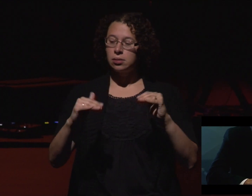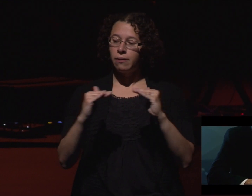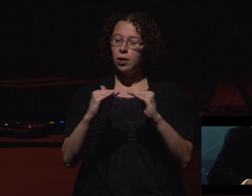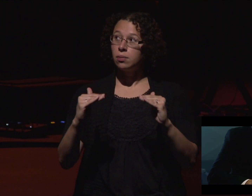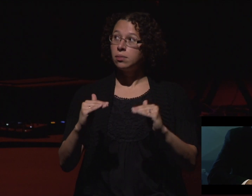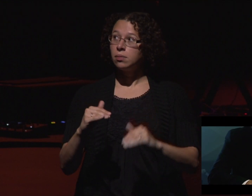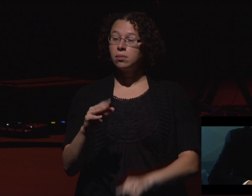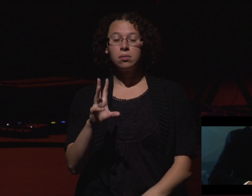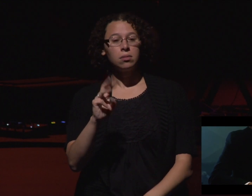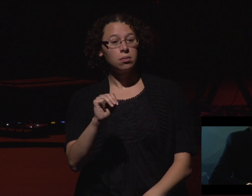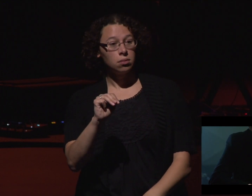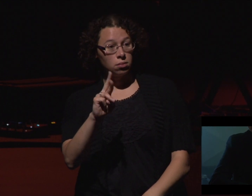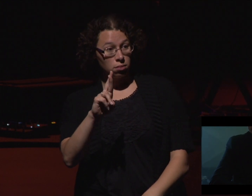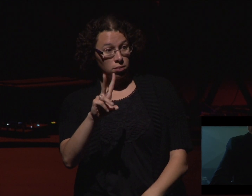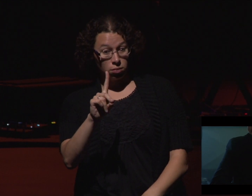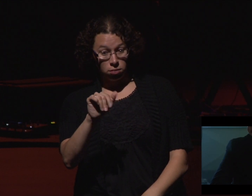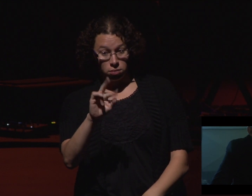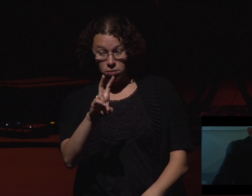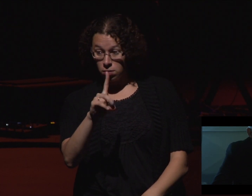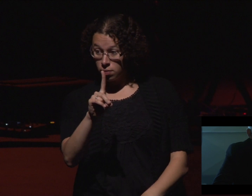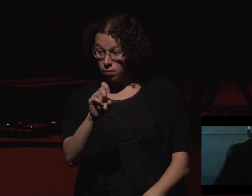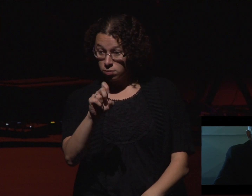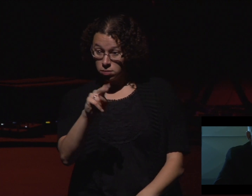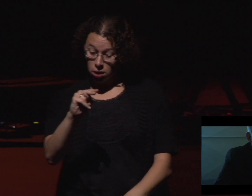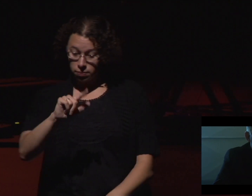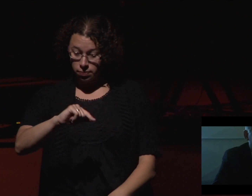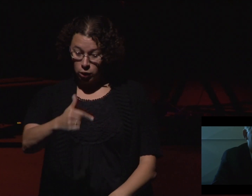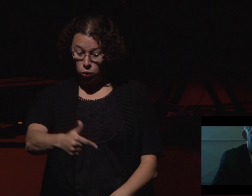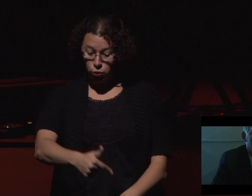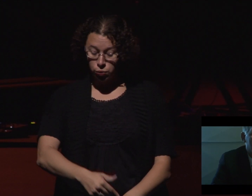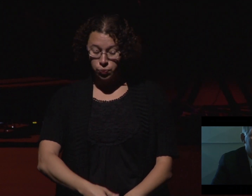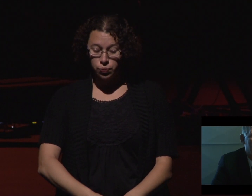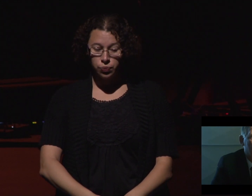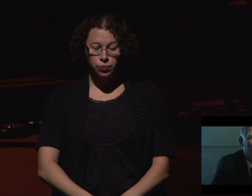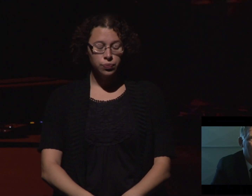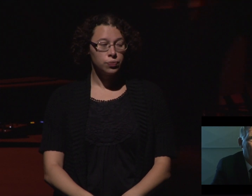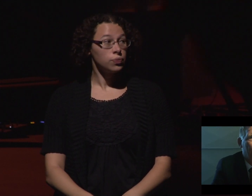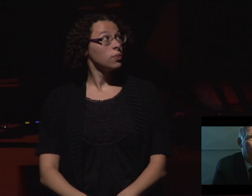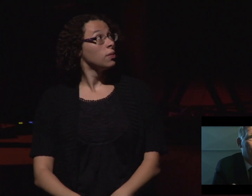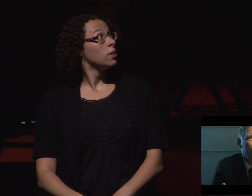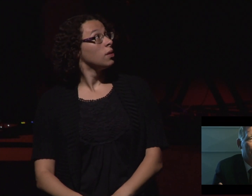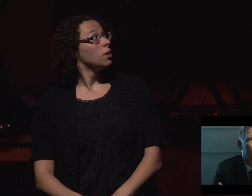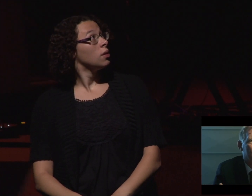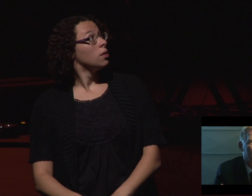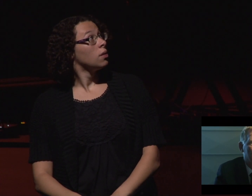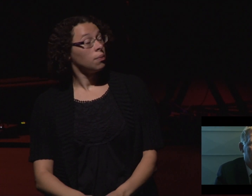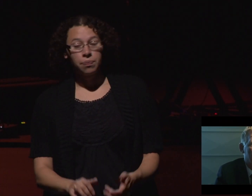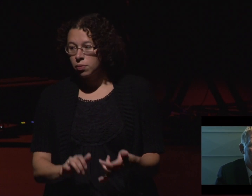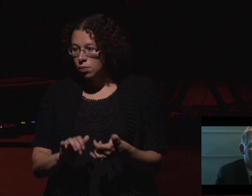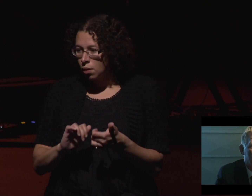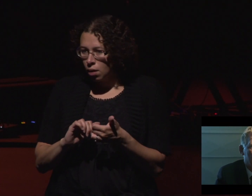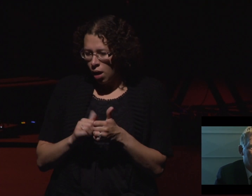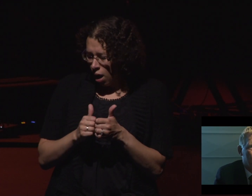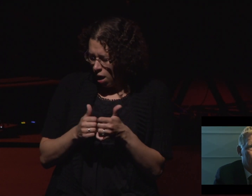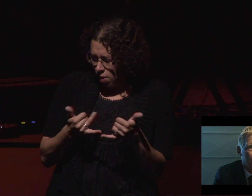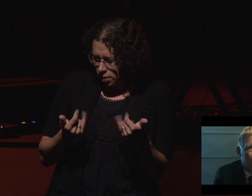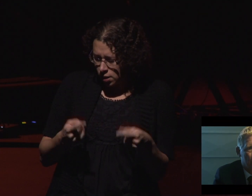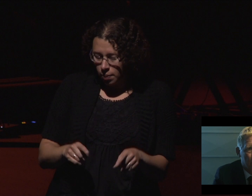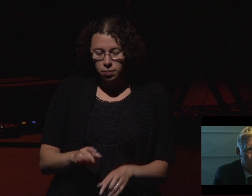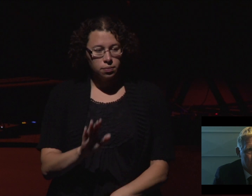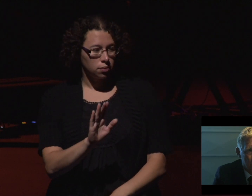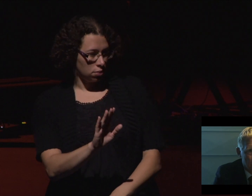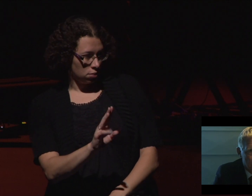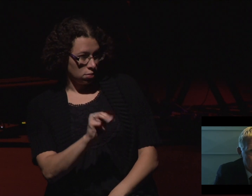Mr. Davison, you have the floor. How? How did it come to this? Mr.